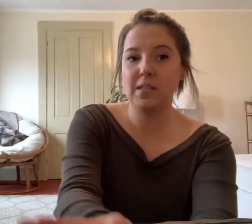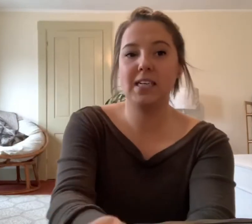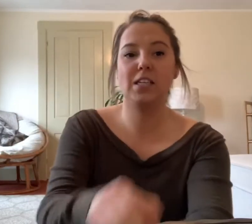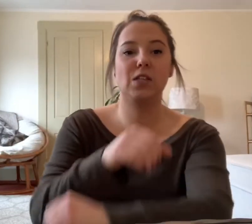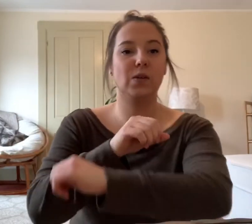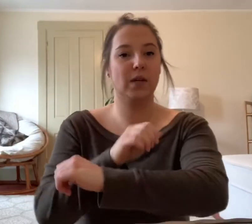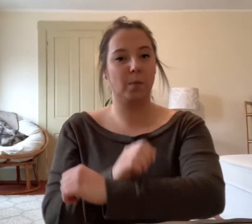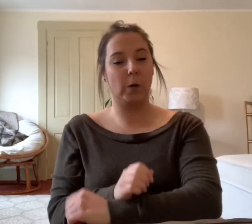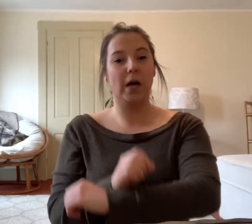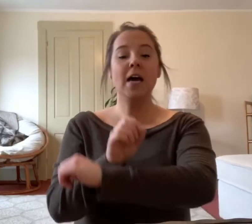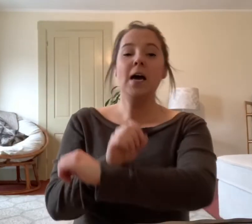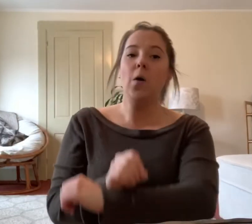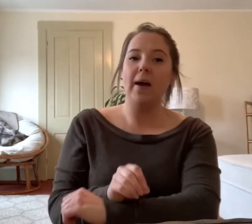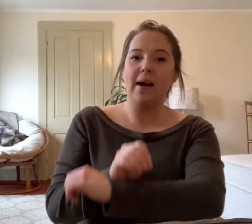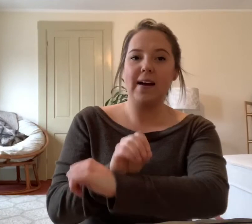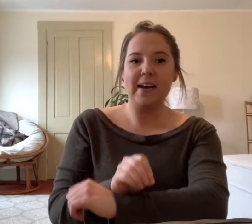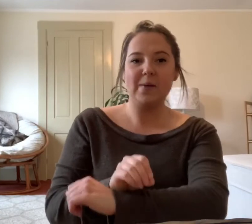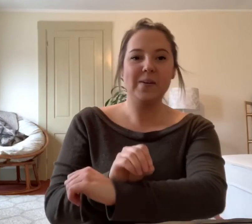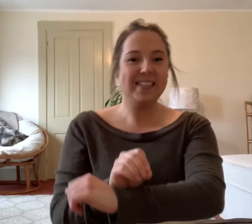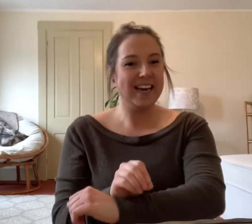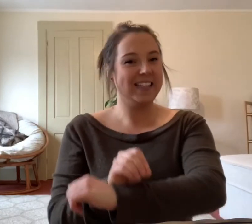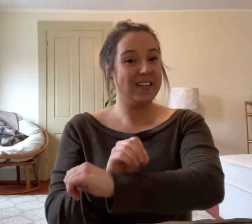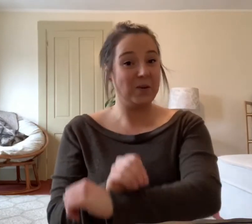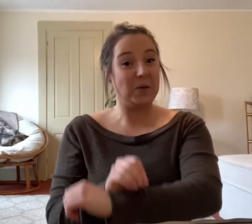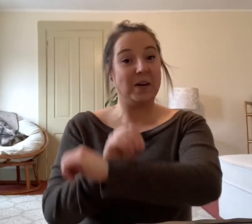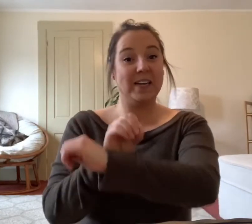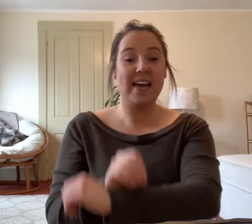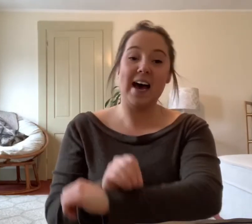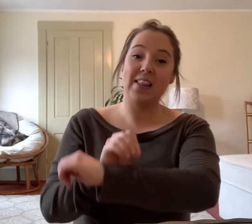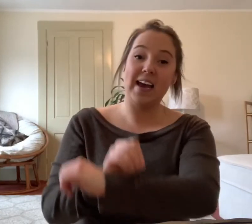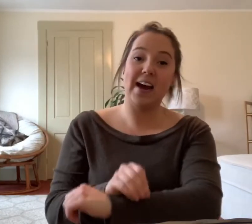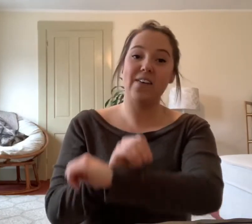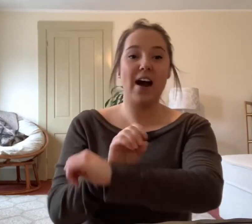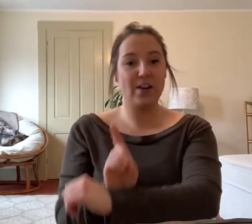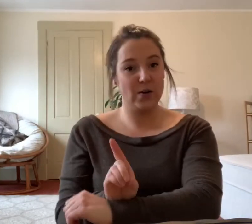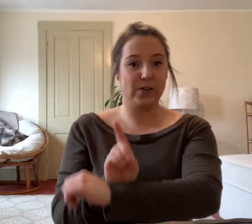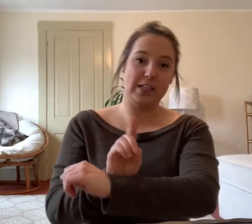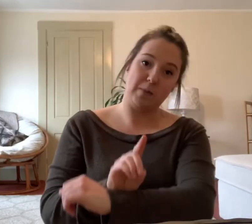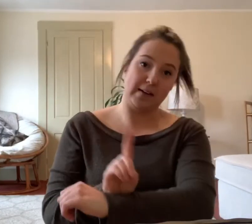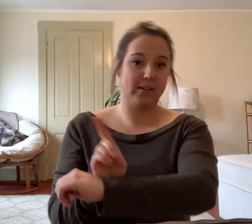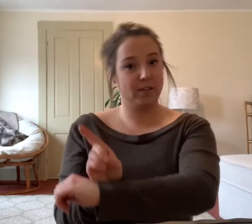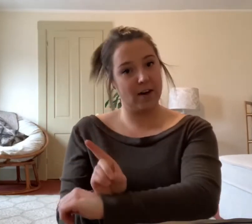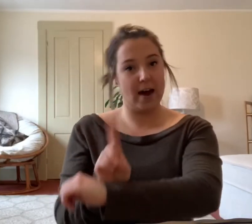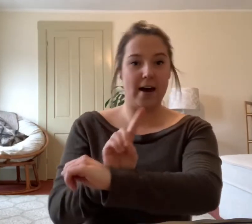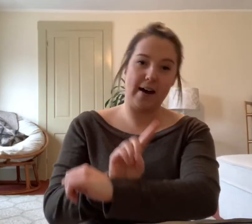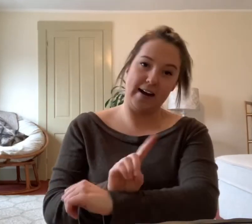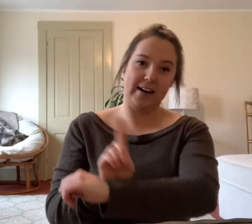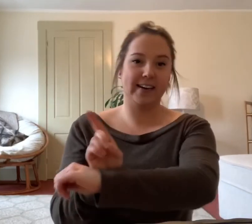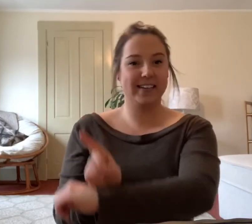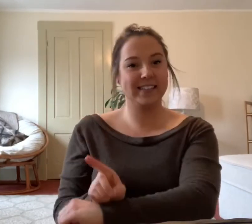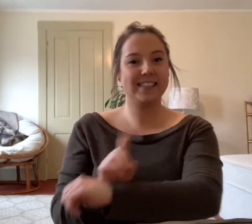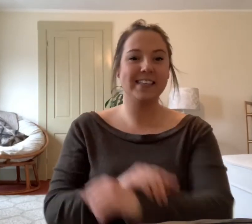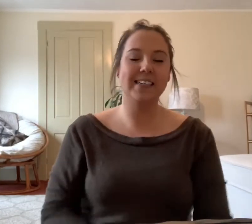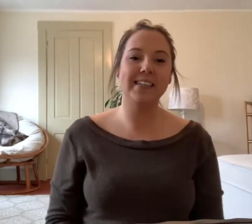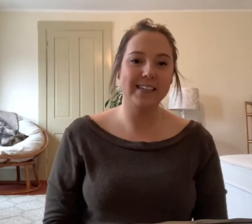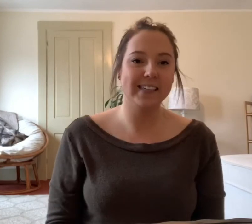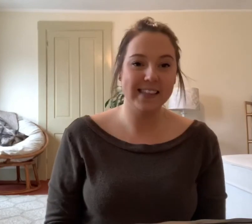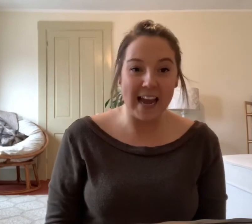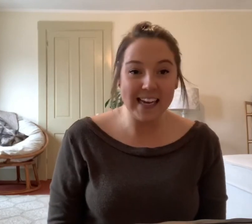into the pool where it was nice and cool. Now there are no green speckled frogs. Thank